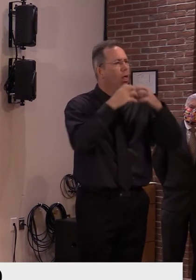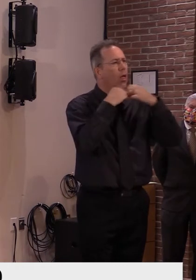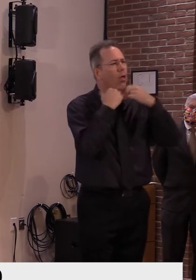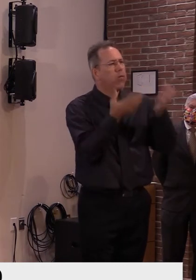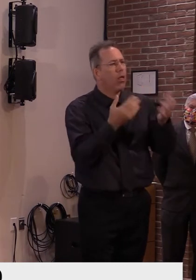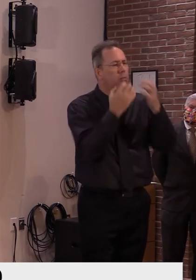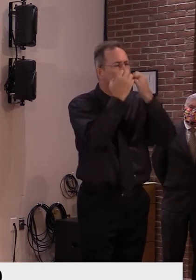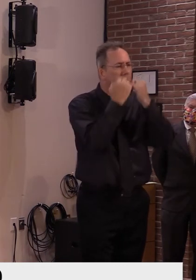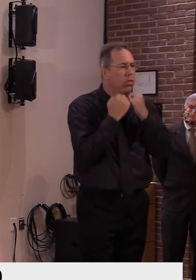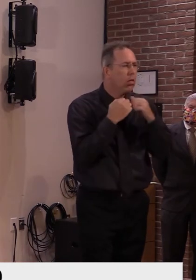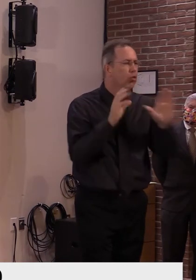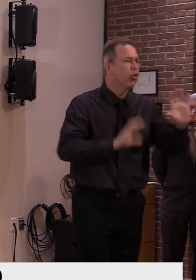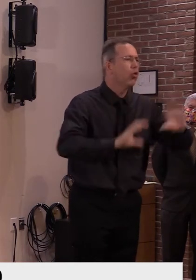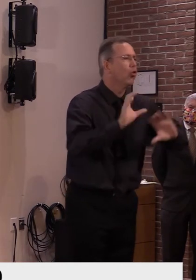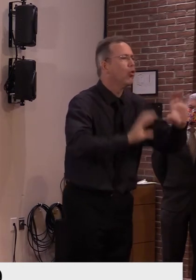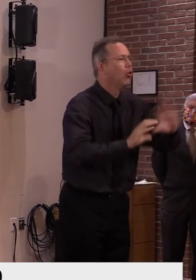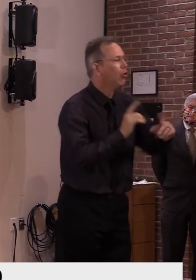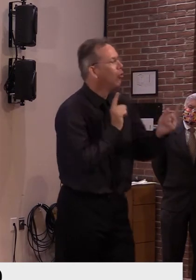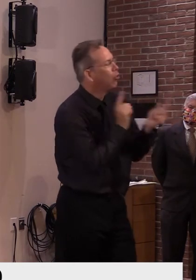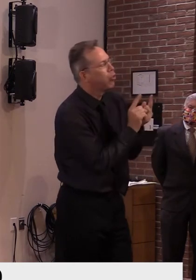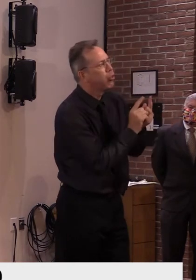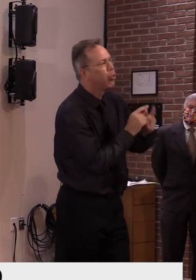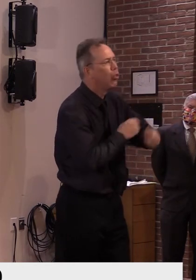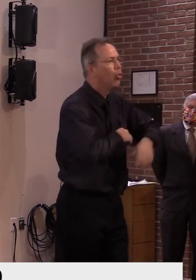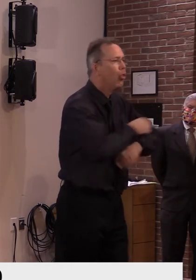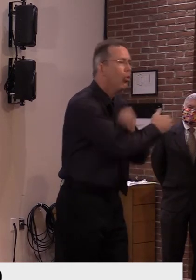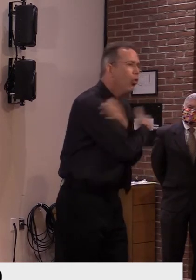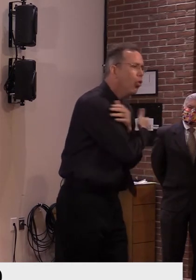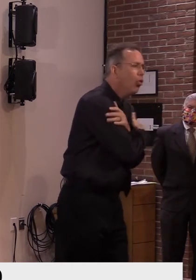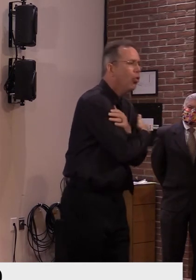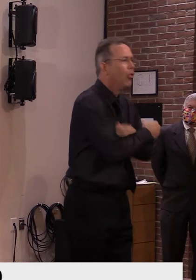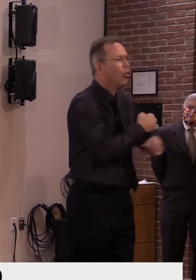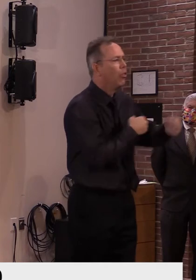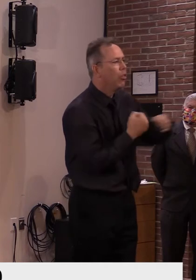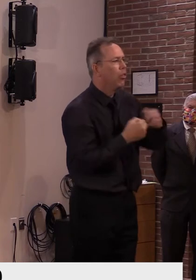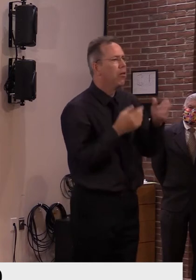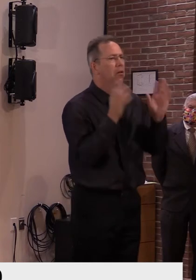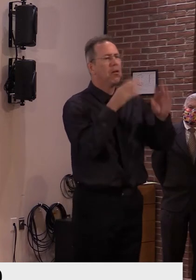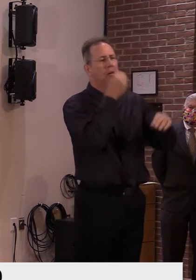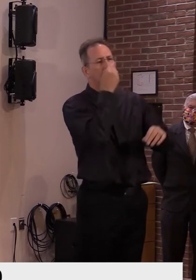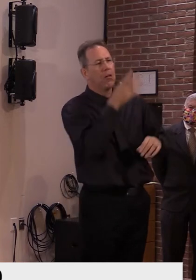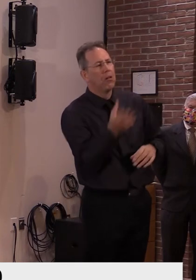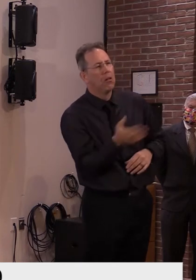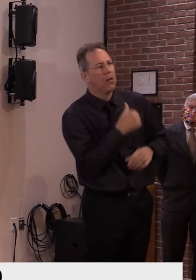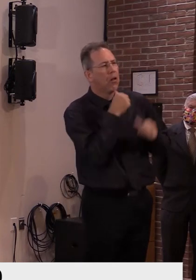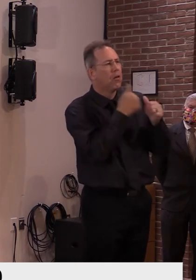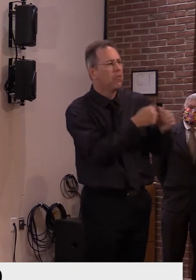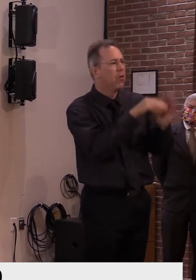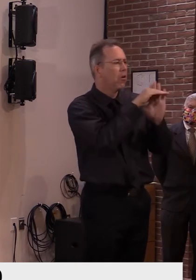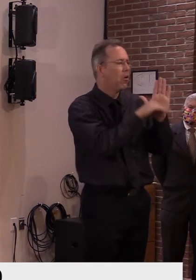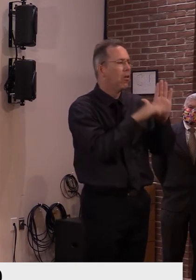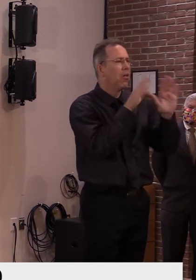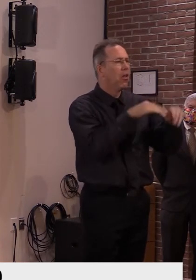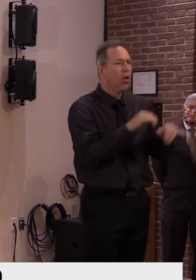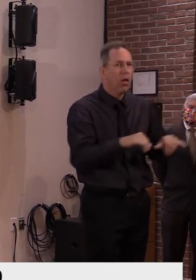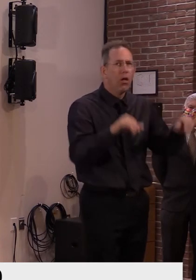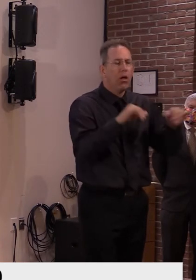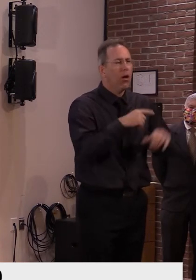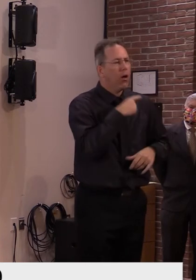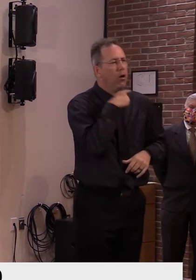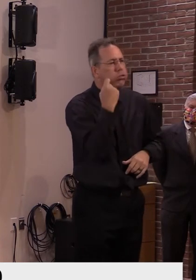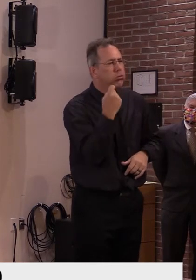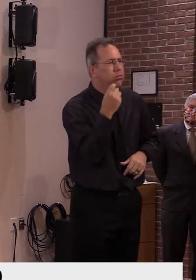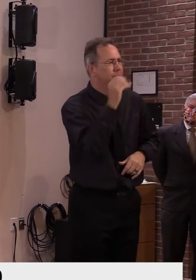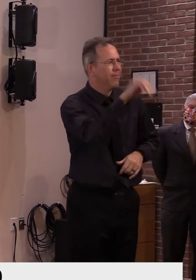because we've done really well here in Vermont. And, uh, and I, and I think we, in some respects are suffering from that at